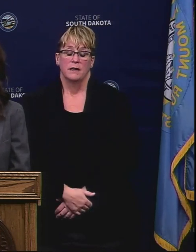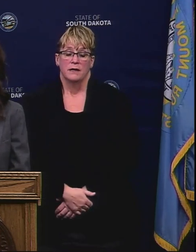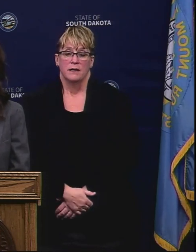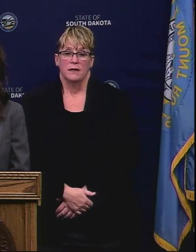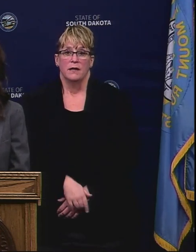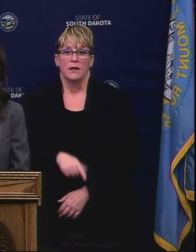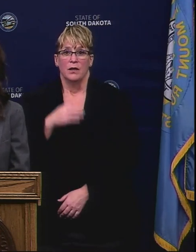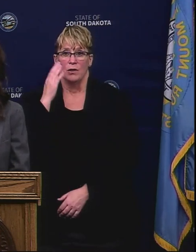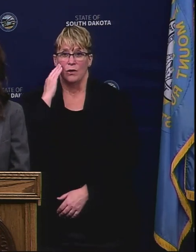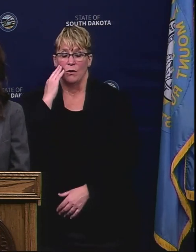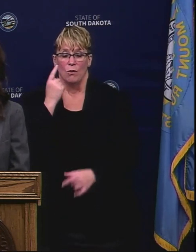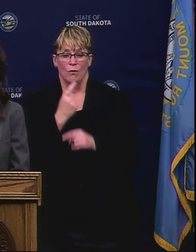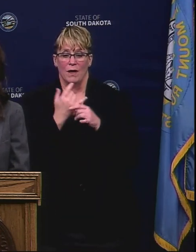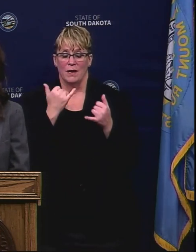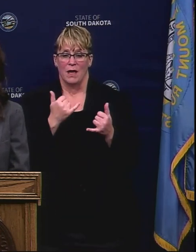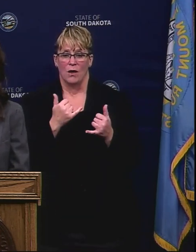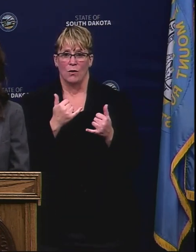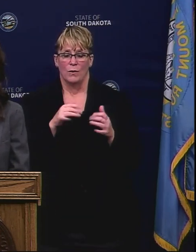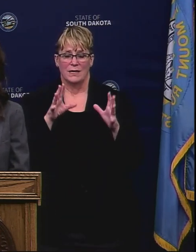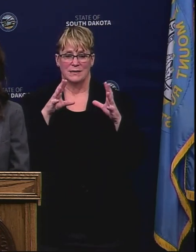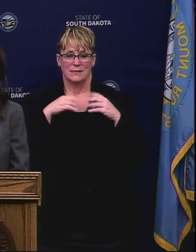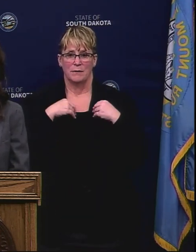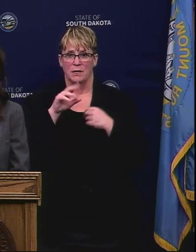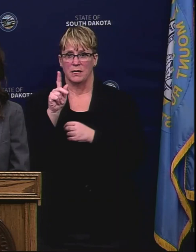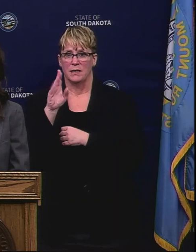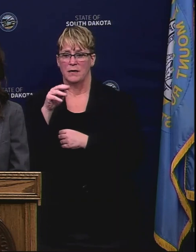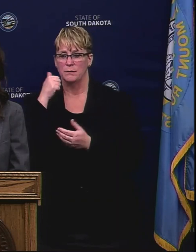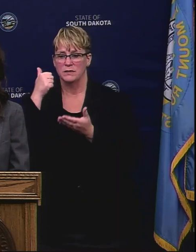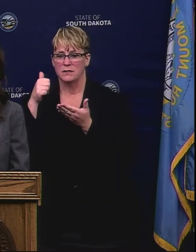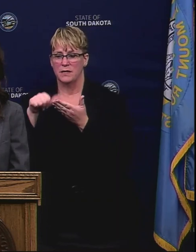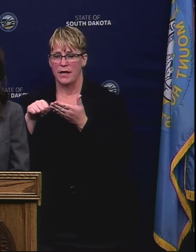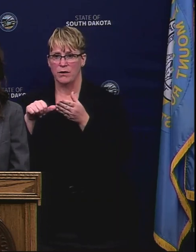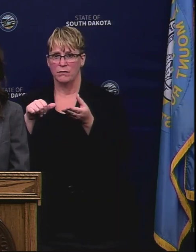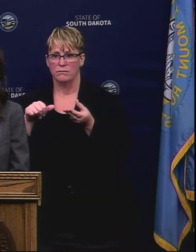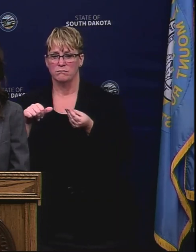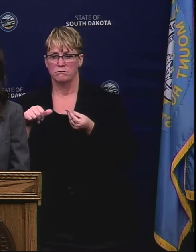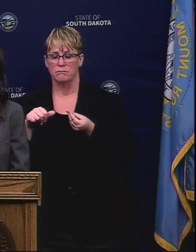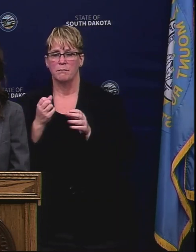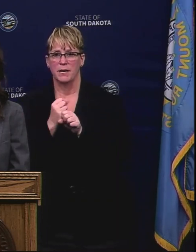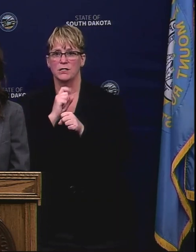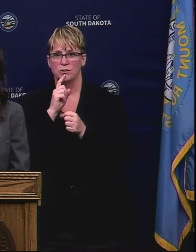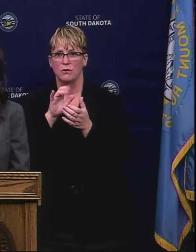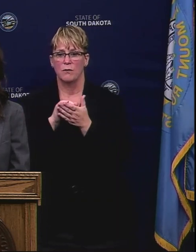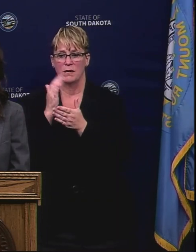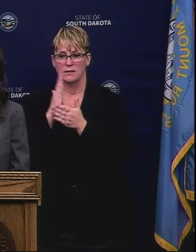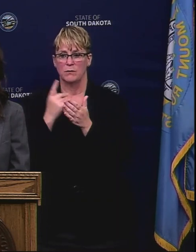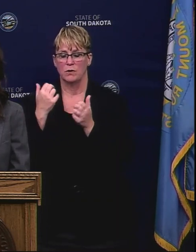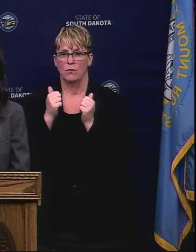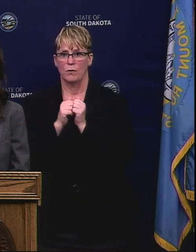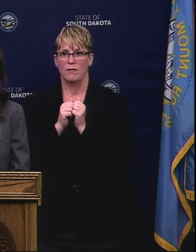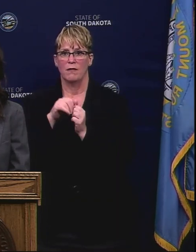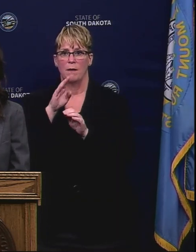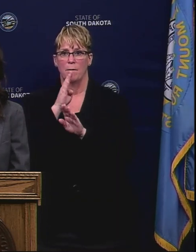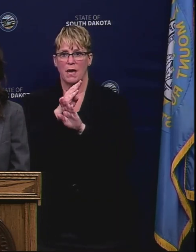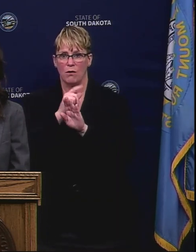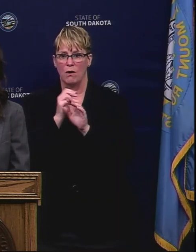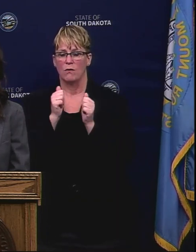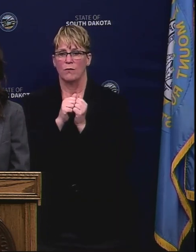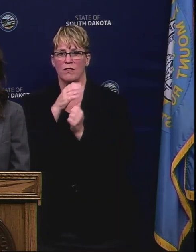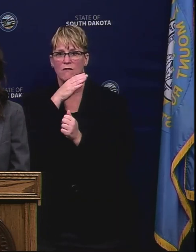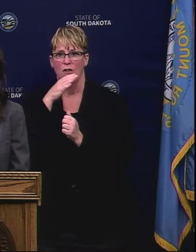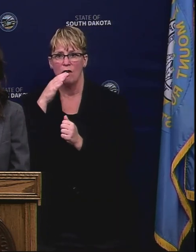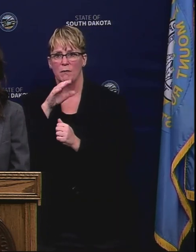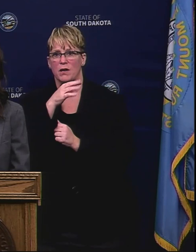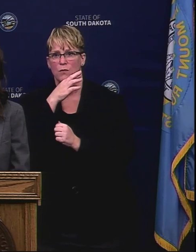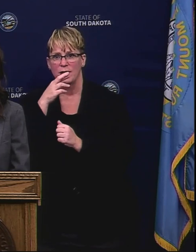we just accepted Kim's letter and wanted to make sure that we had someone with an ag background heading up the